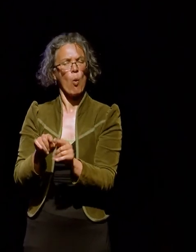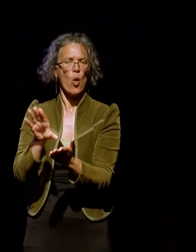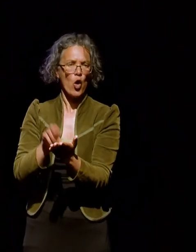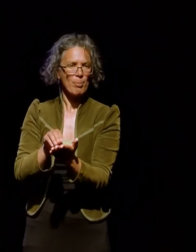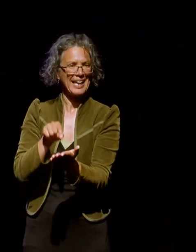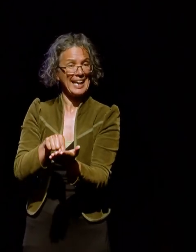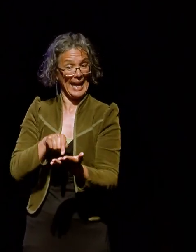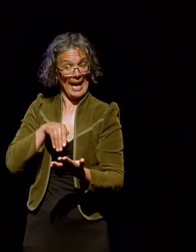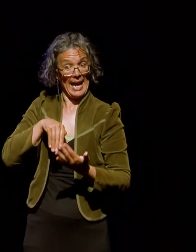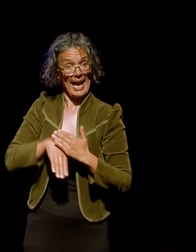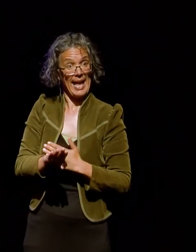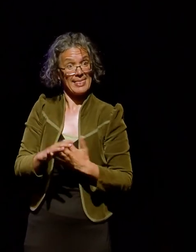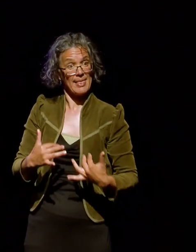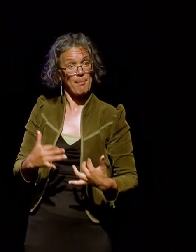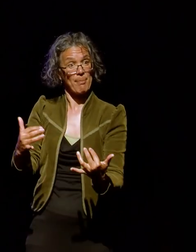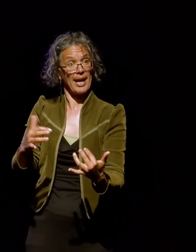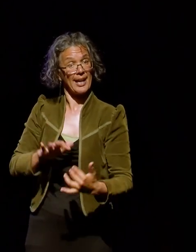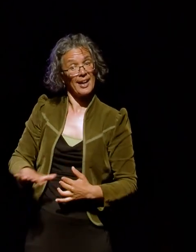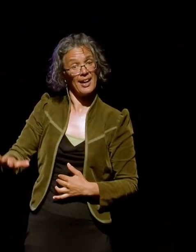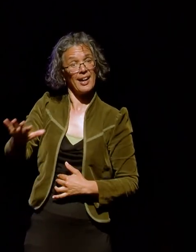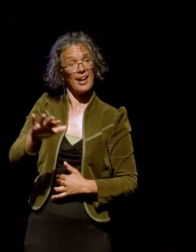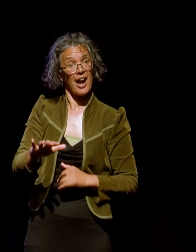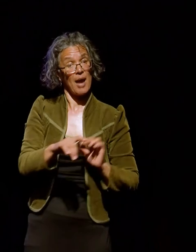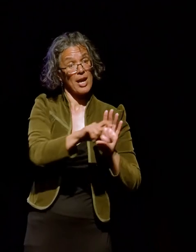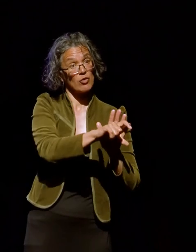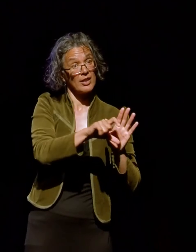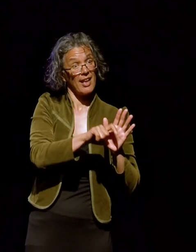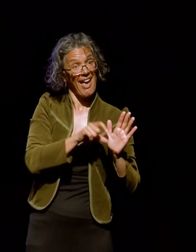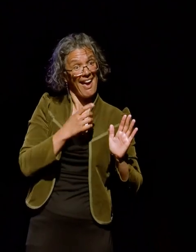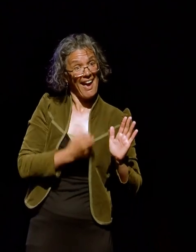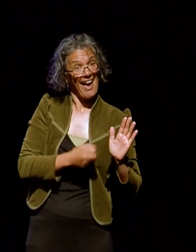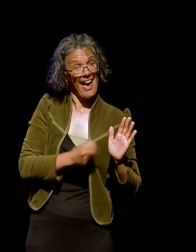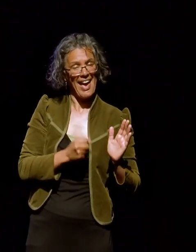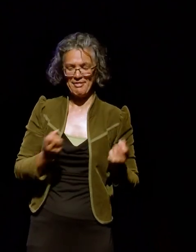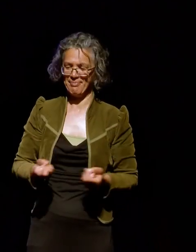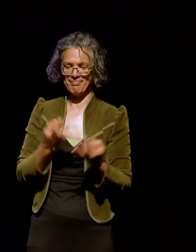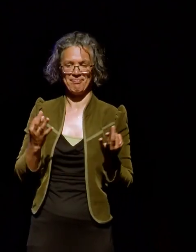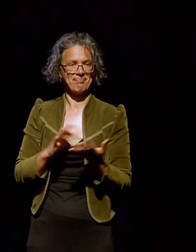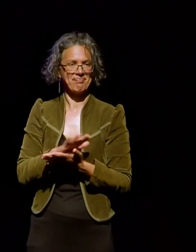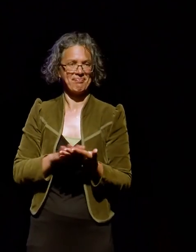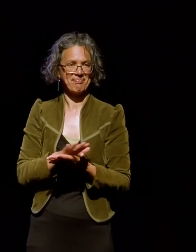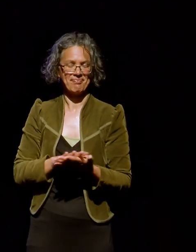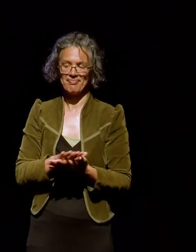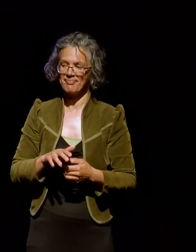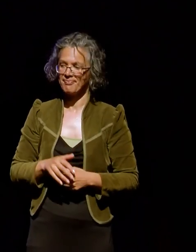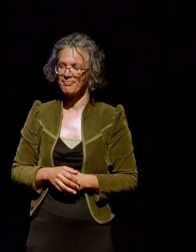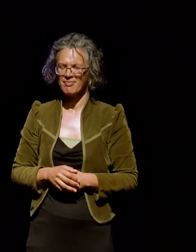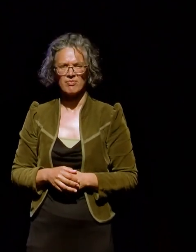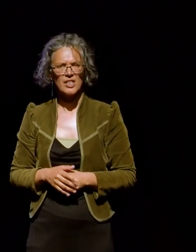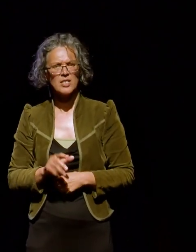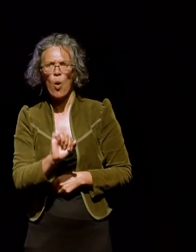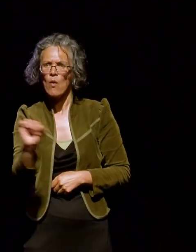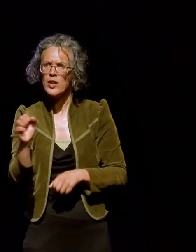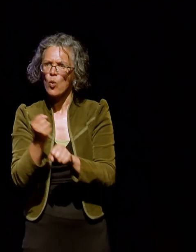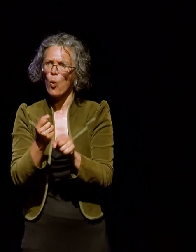are in the public domain, then a Creative Commons copyright licence applied is meaningless. So what does this mean for your